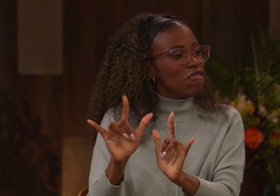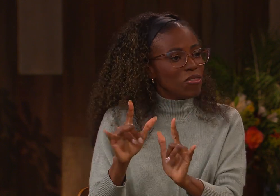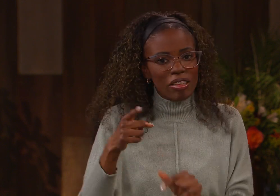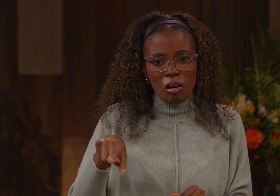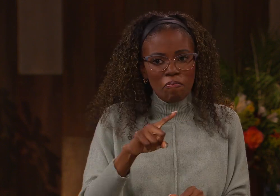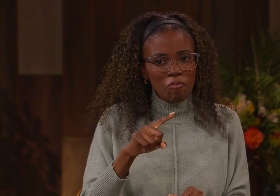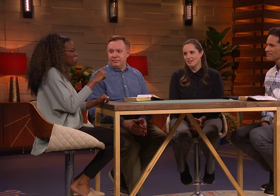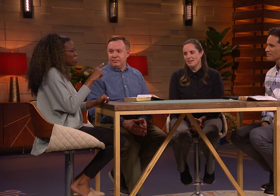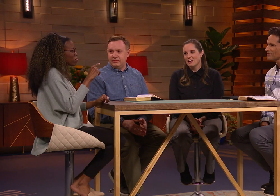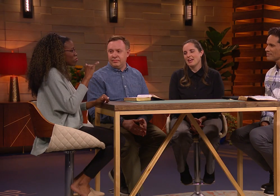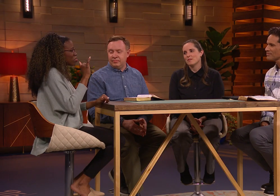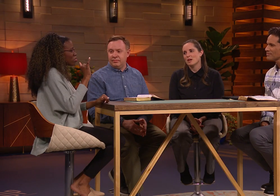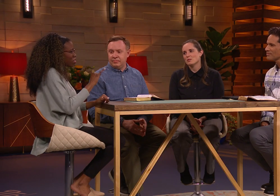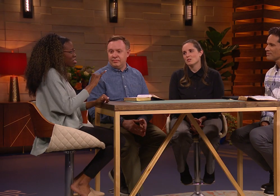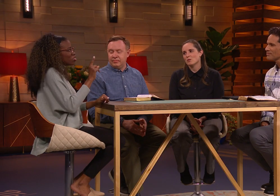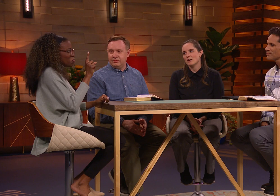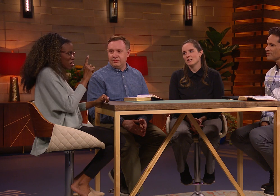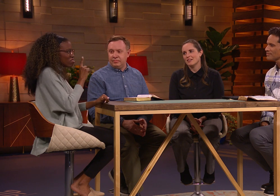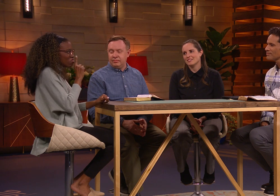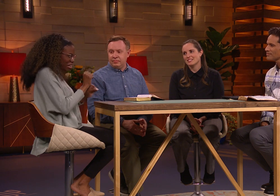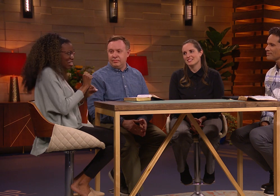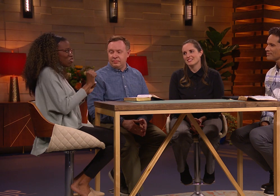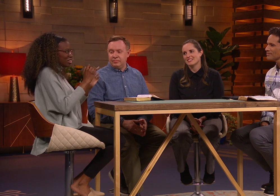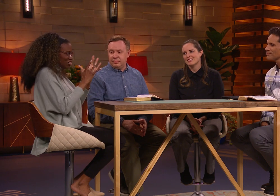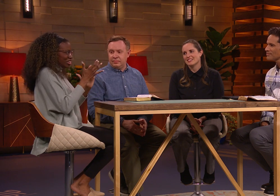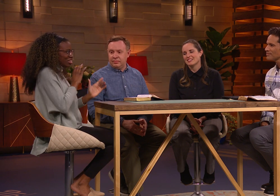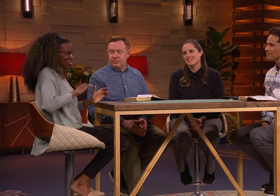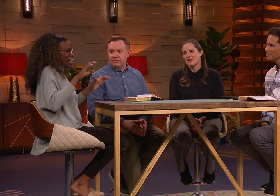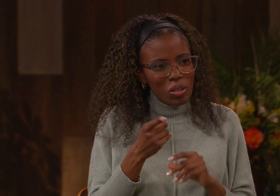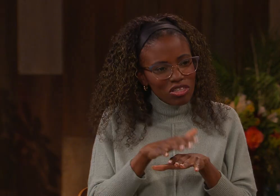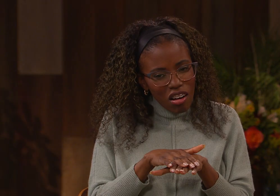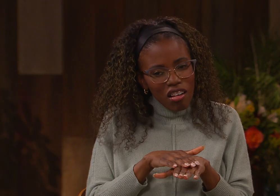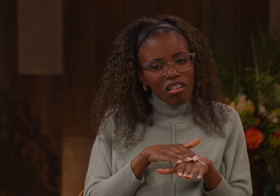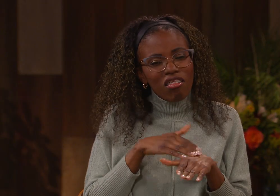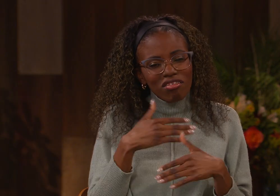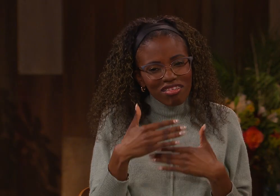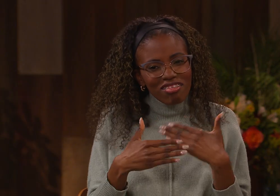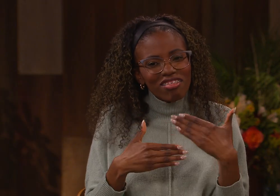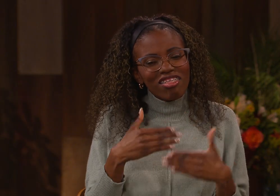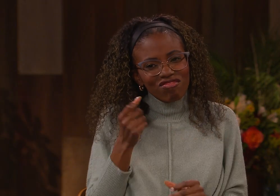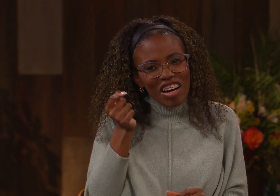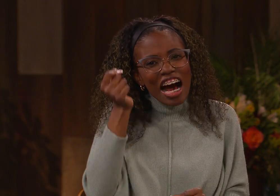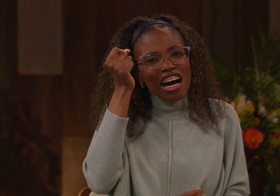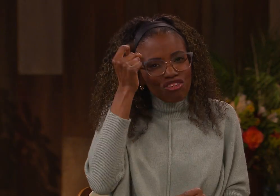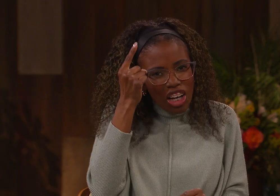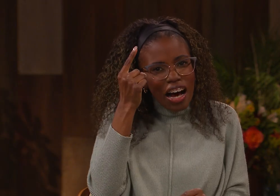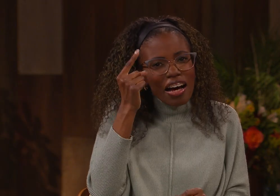in a different way and be able to show love to others. It wasn't something I was able to accept and understand immediately.